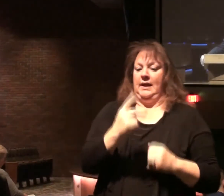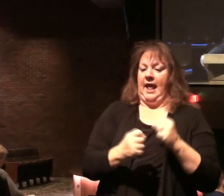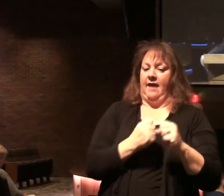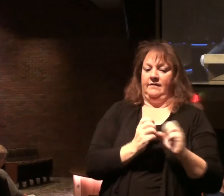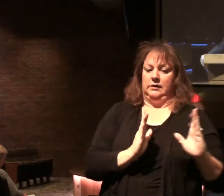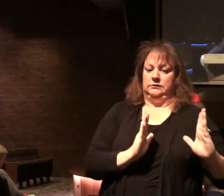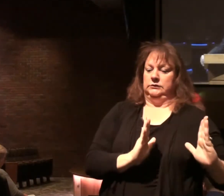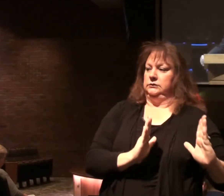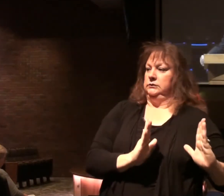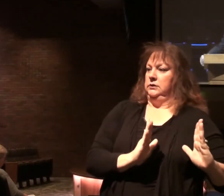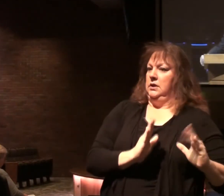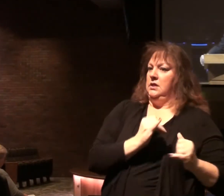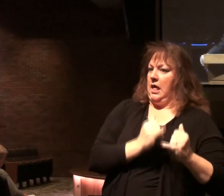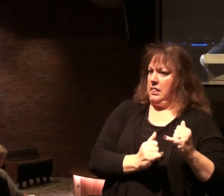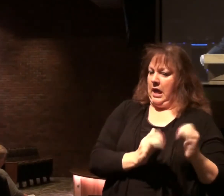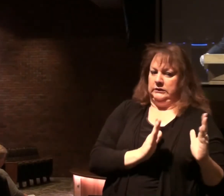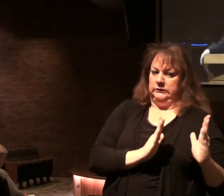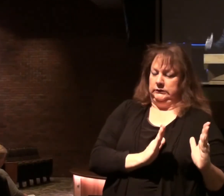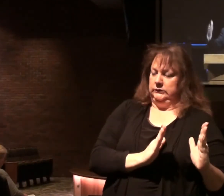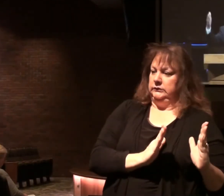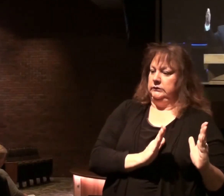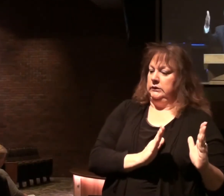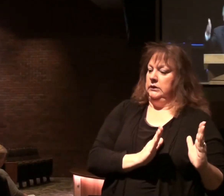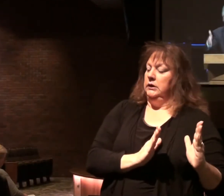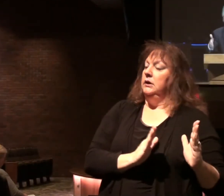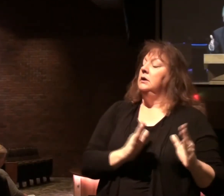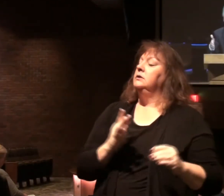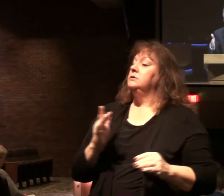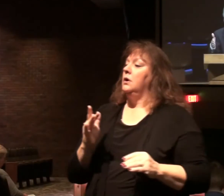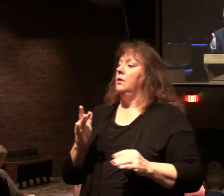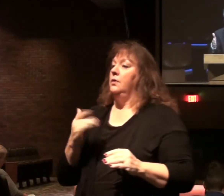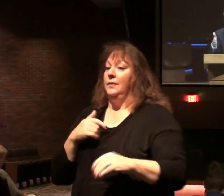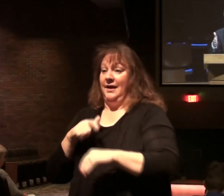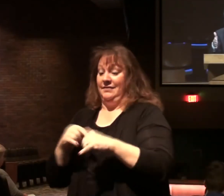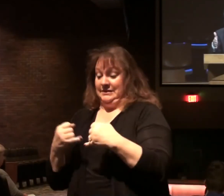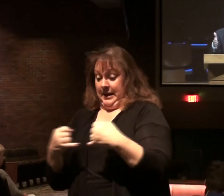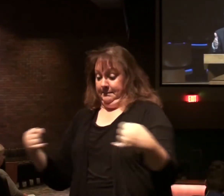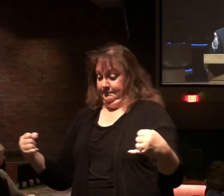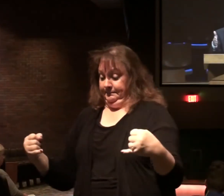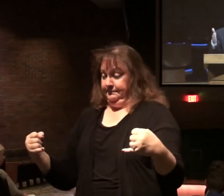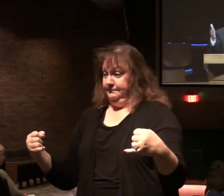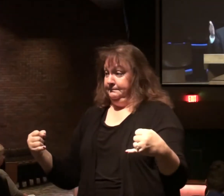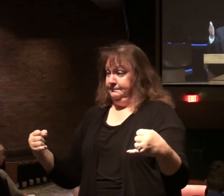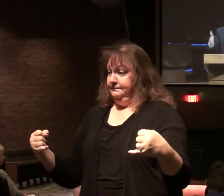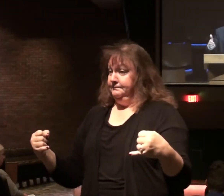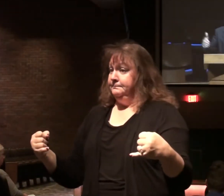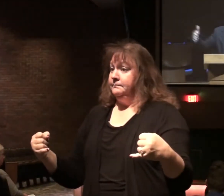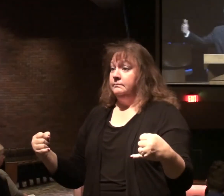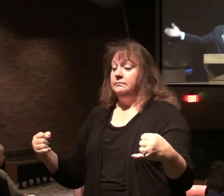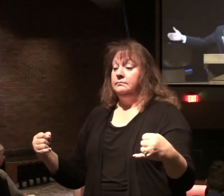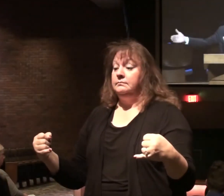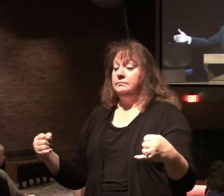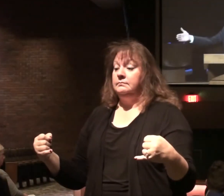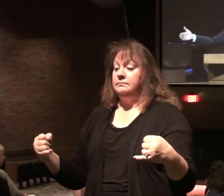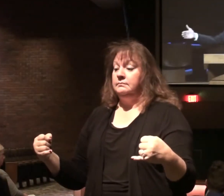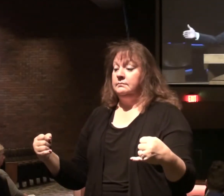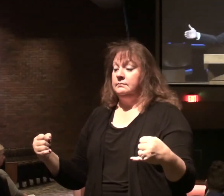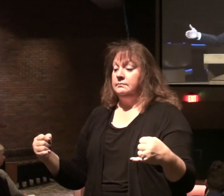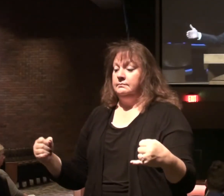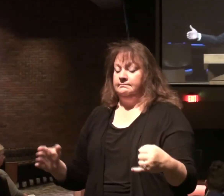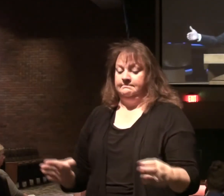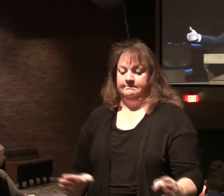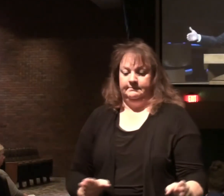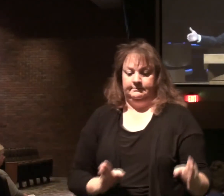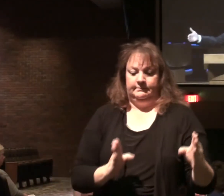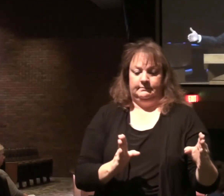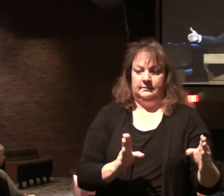That last seven year period. That's why I say we've got a timeline here. We are basically 42 months away